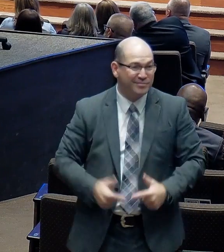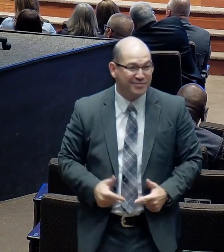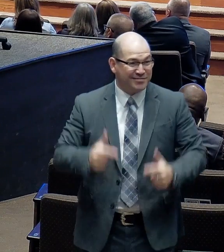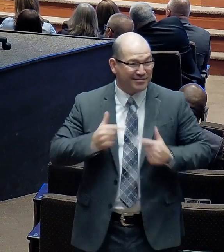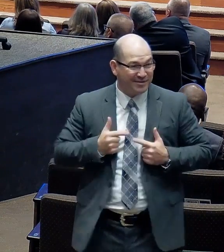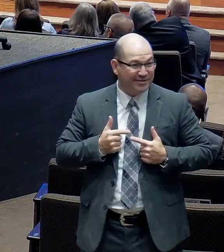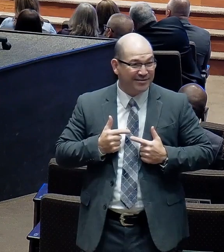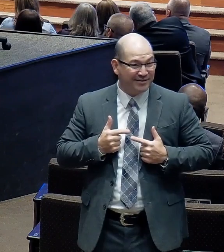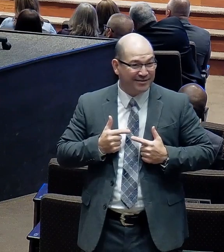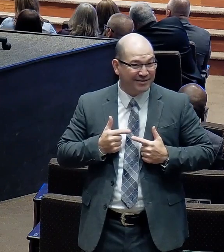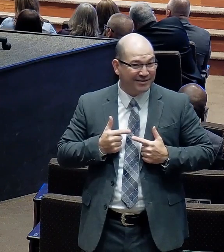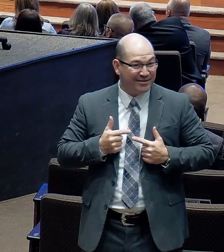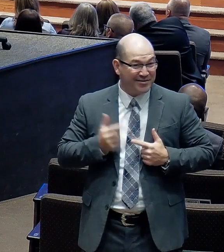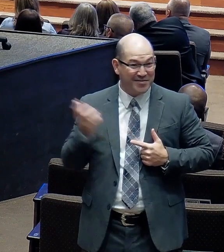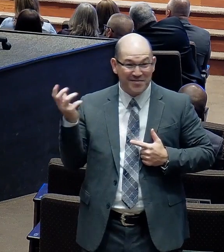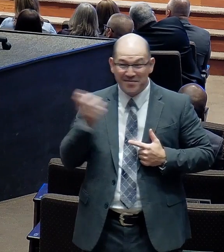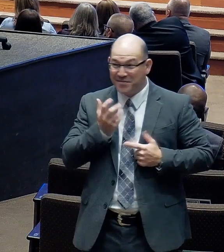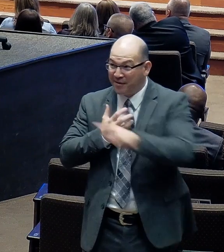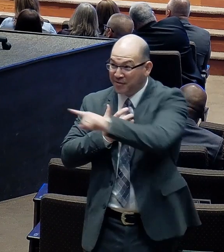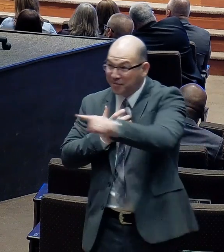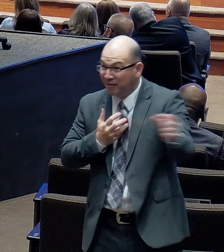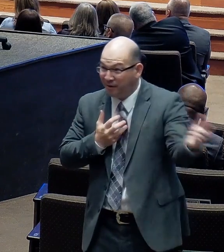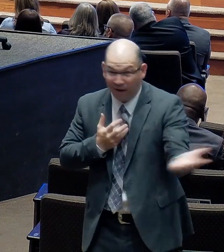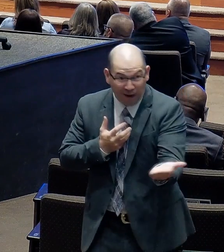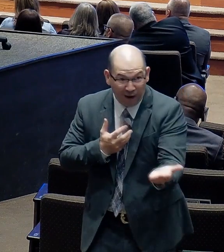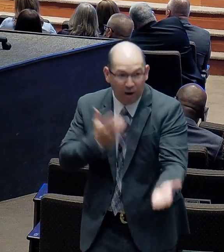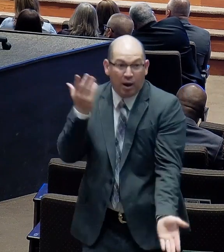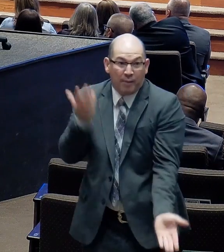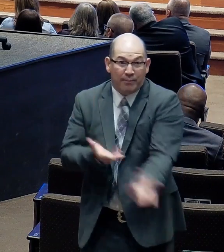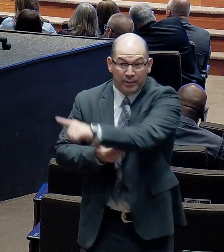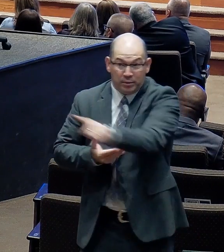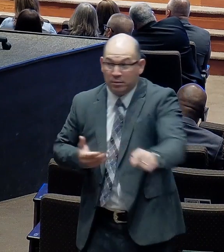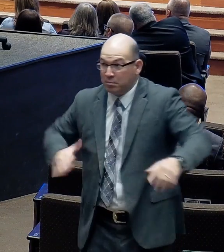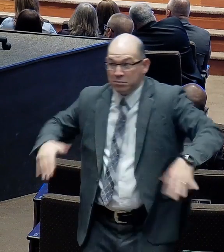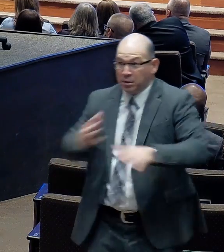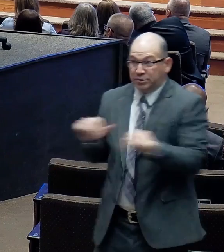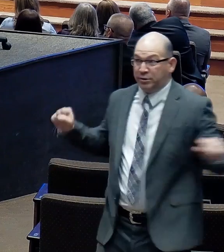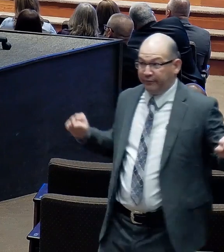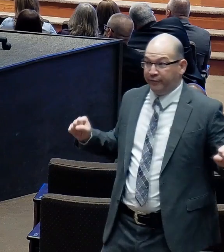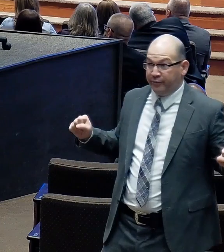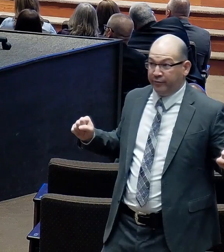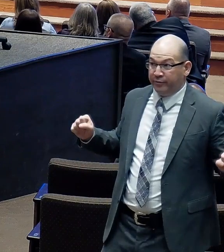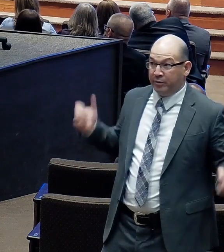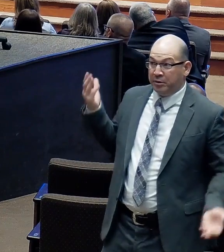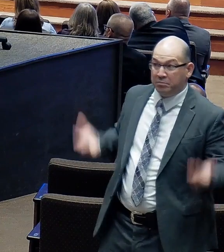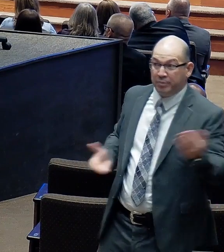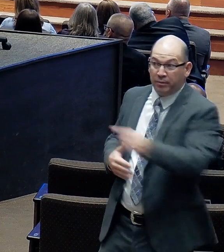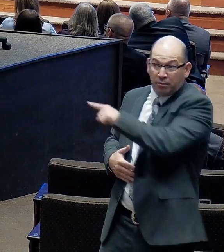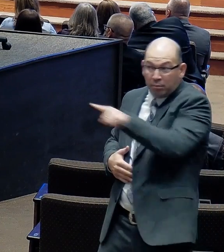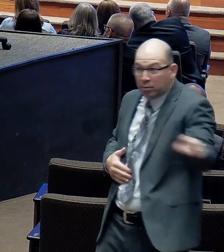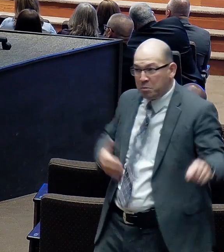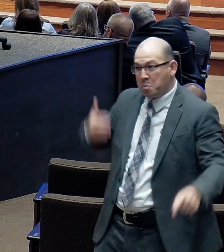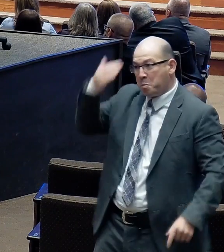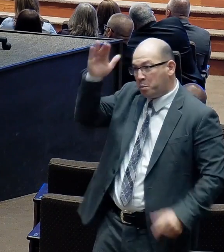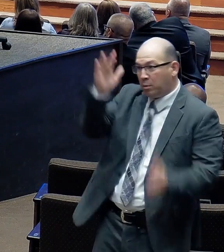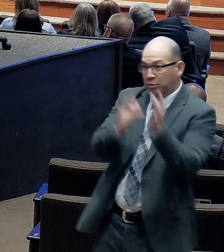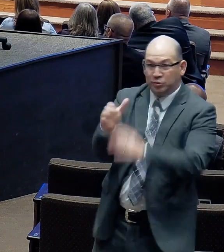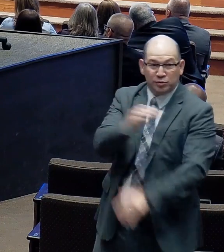happen to be here this morning. And you don't know Jesus Christ. The greatest joy. Lancaster